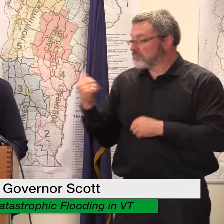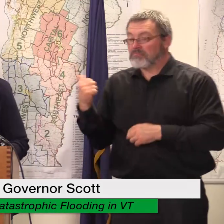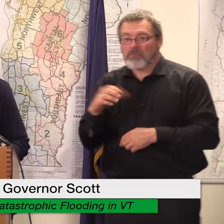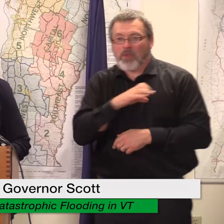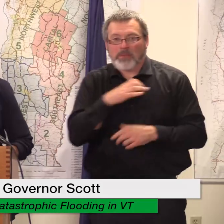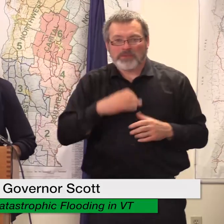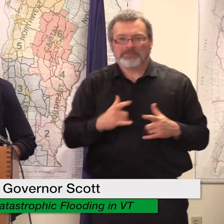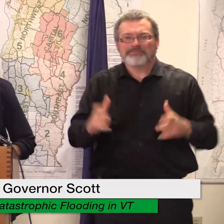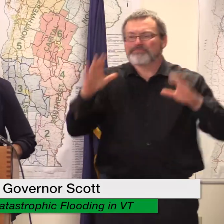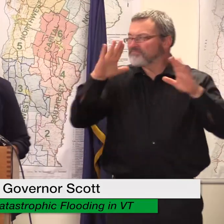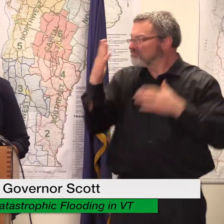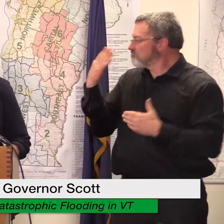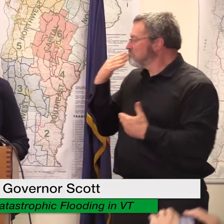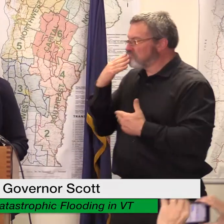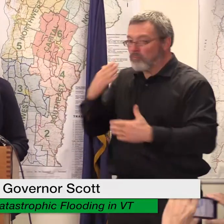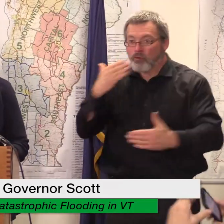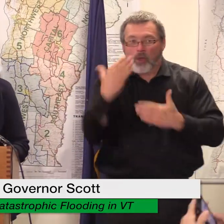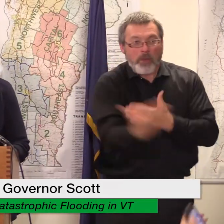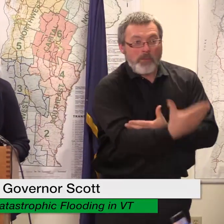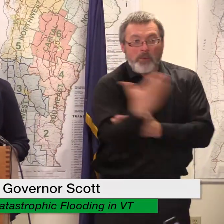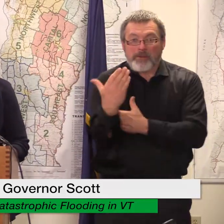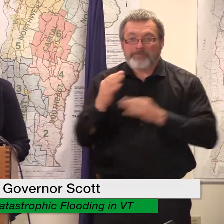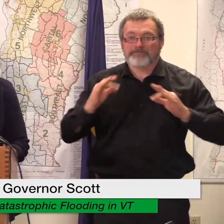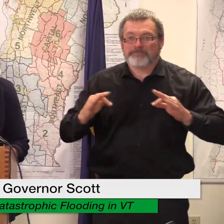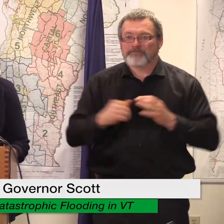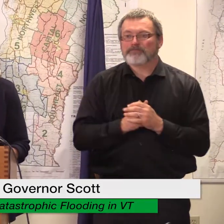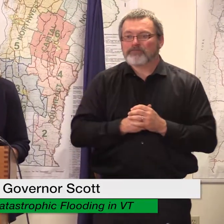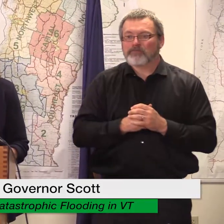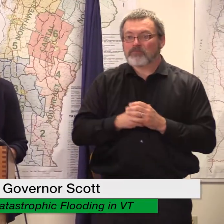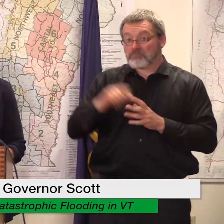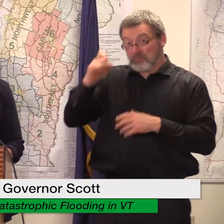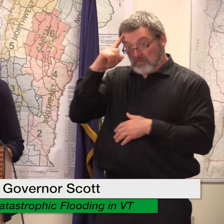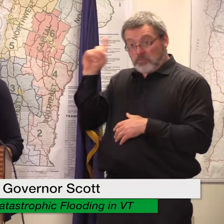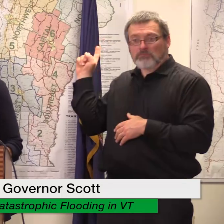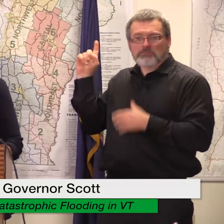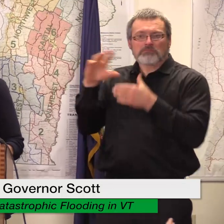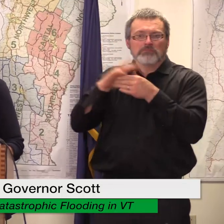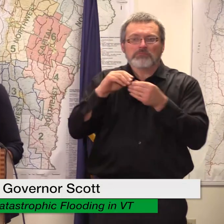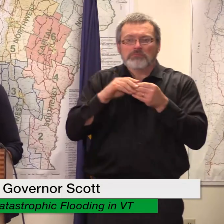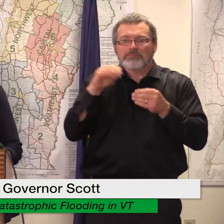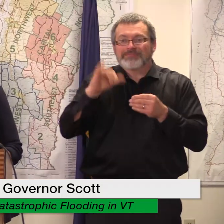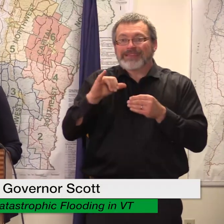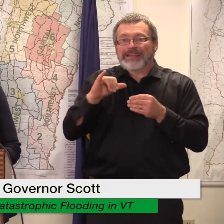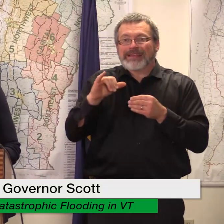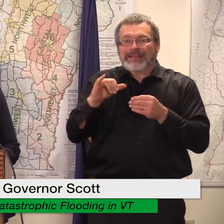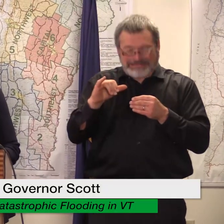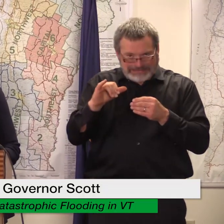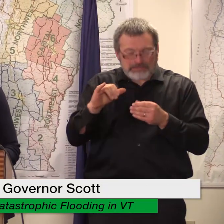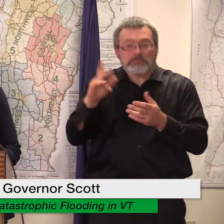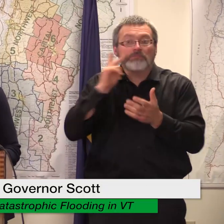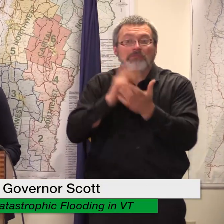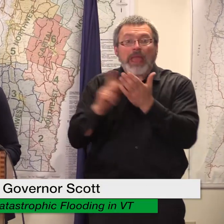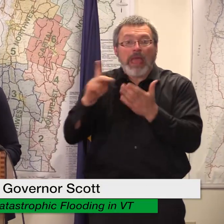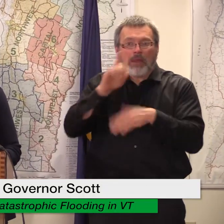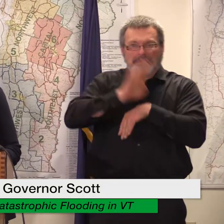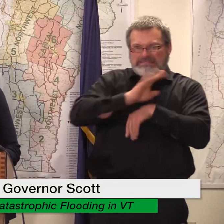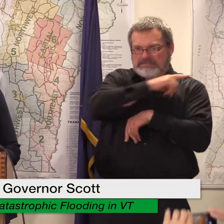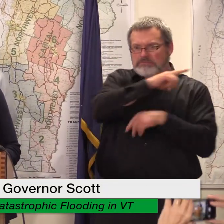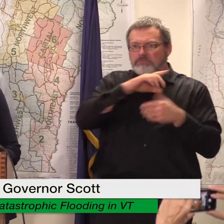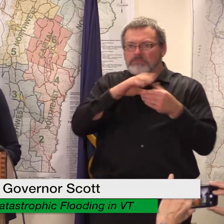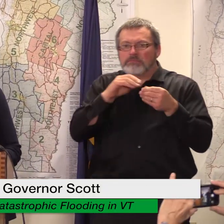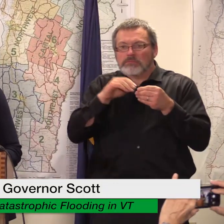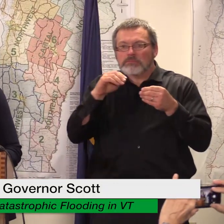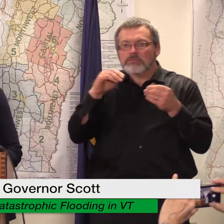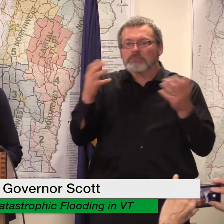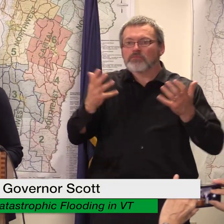thanks good morning as the governor mentioned and secretary curley mentioned last week the department of economic development has been